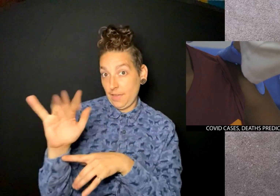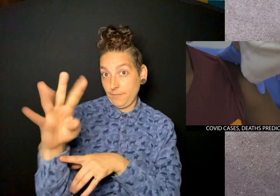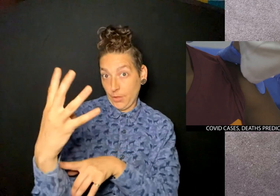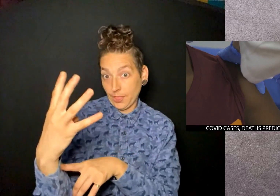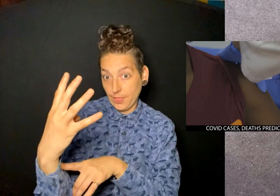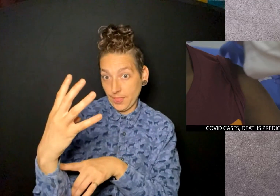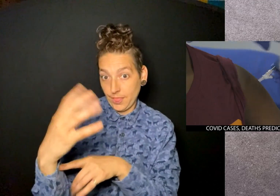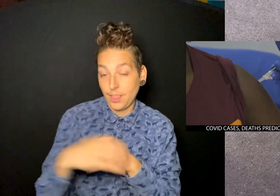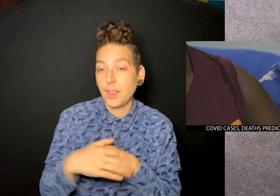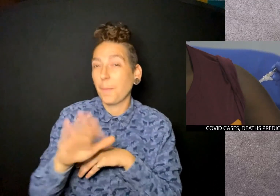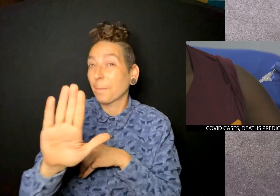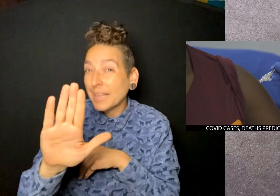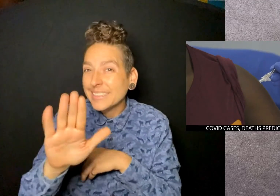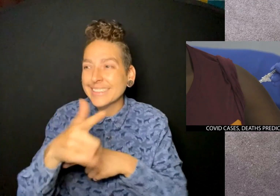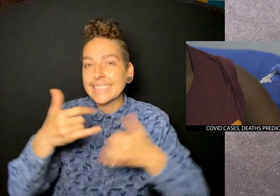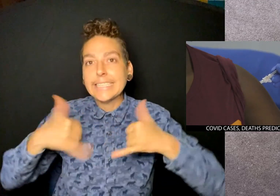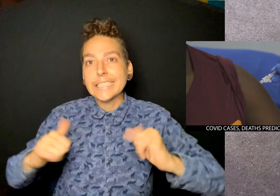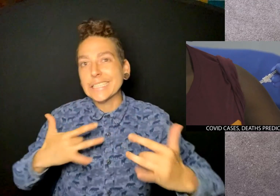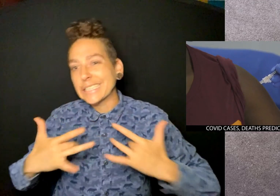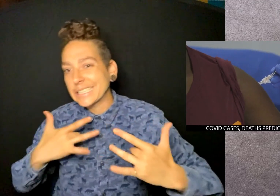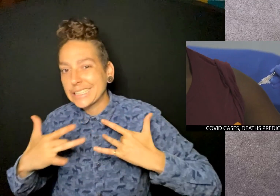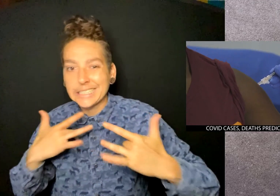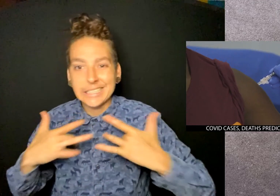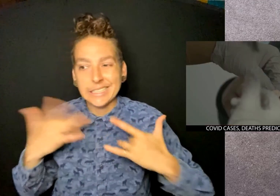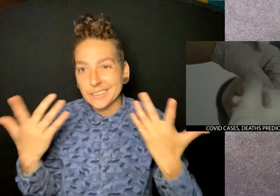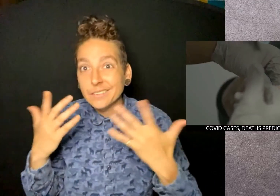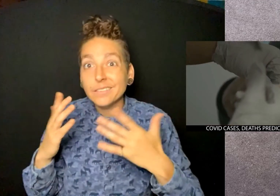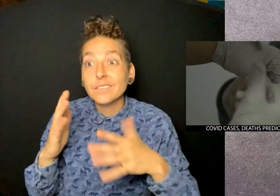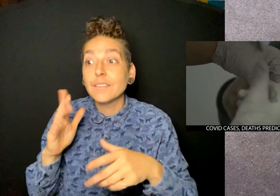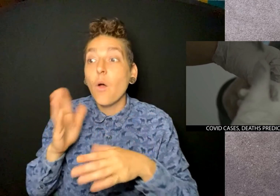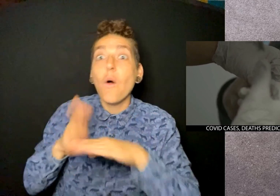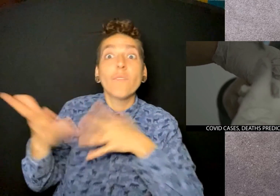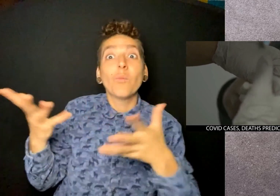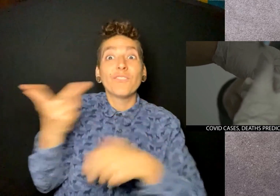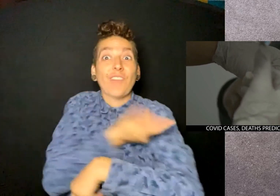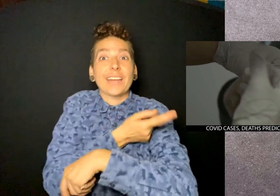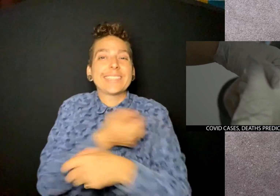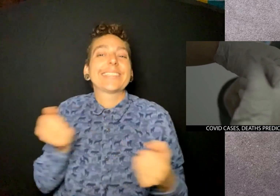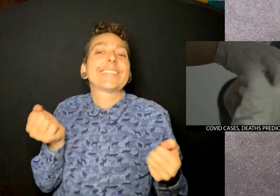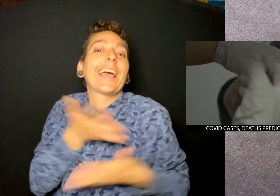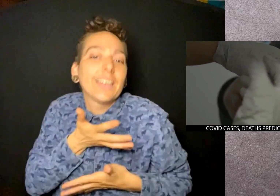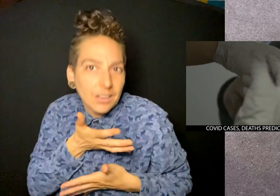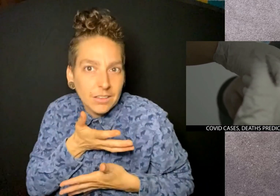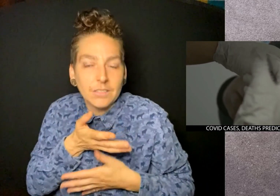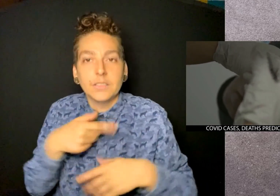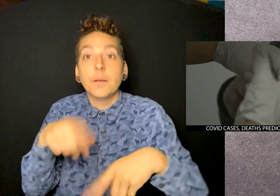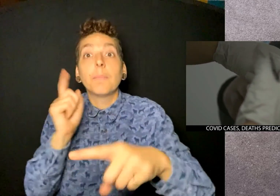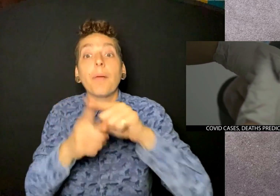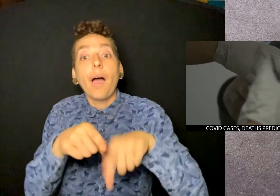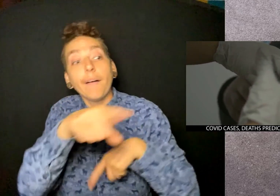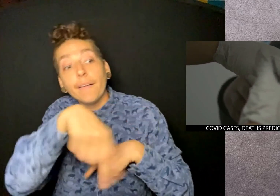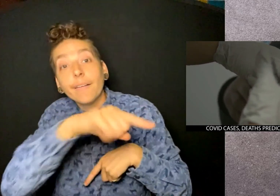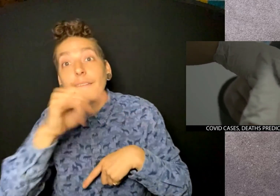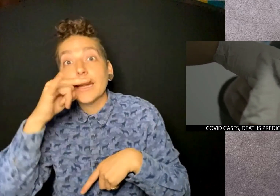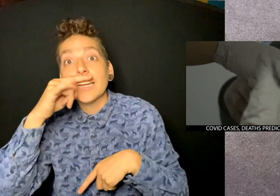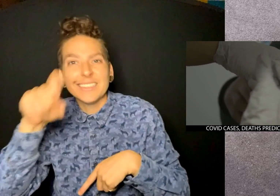vaccine by july 4th but there are still concerns over vaccine hesitancy